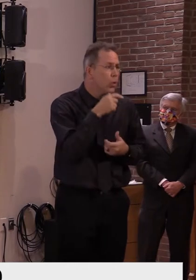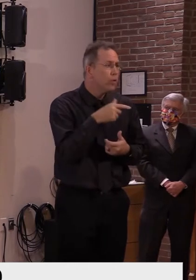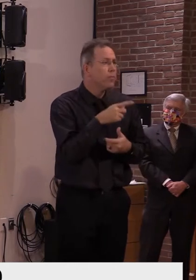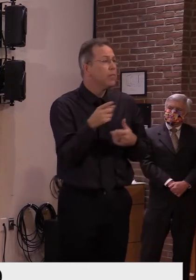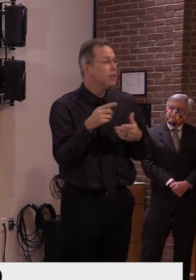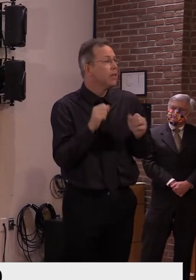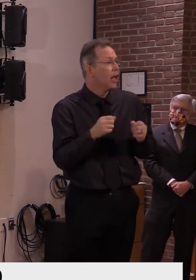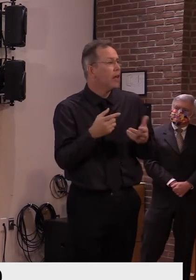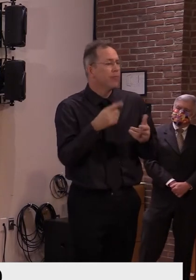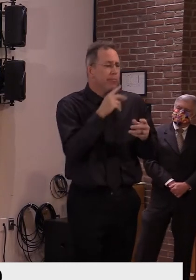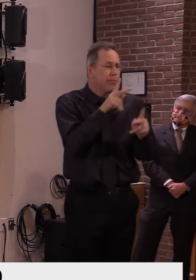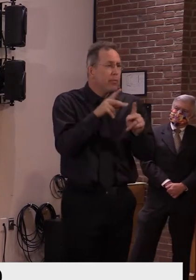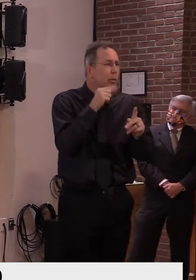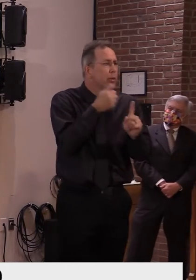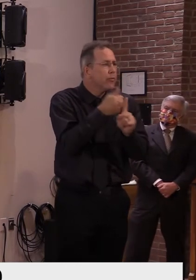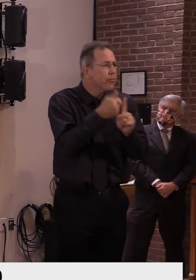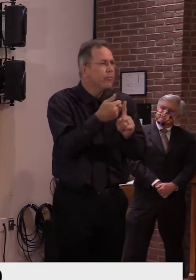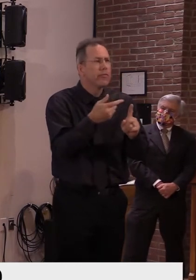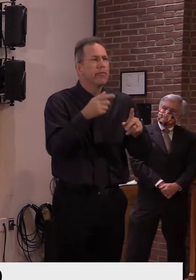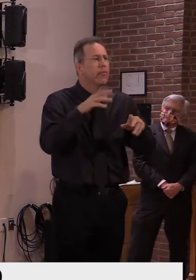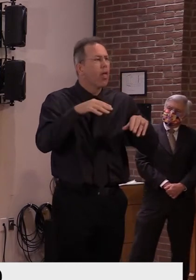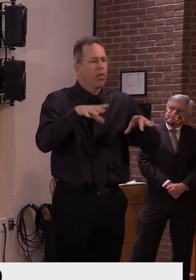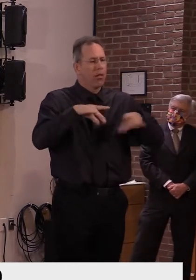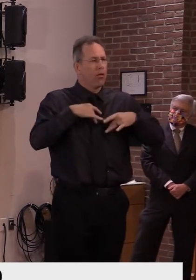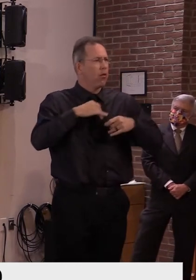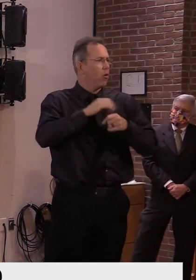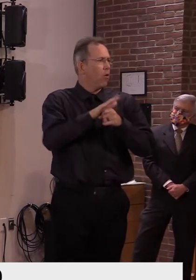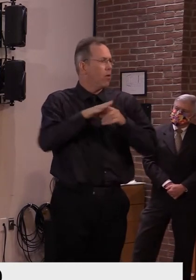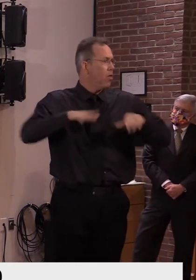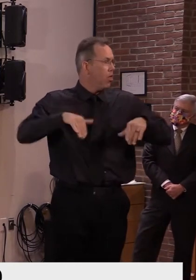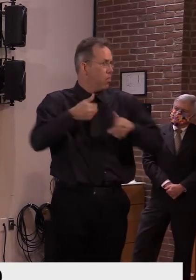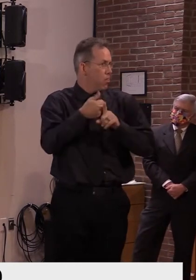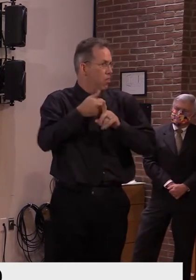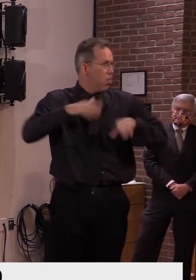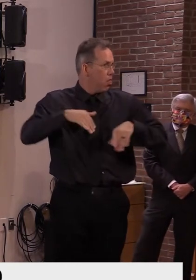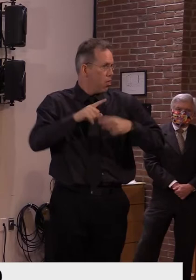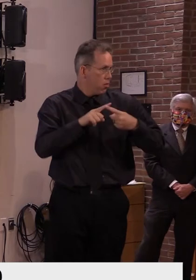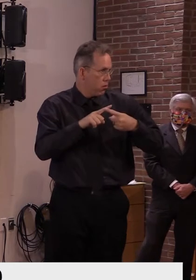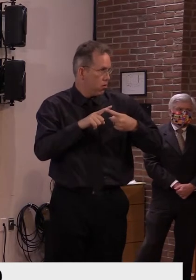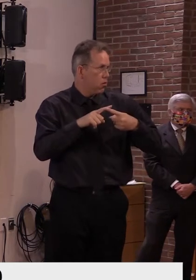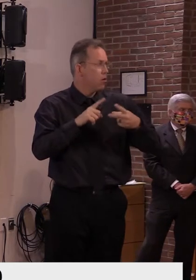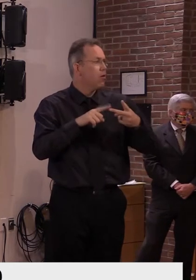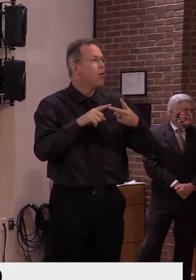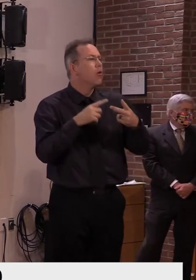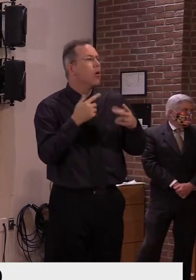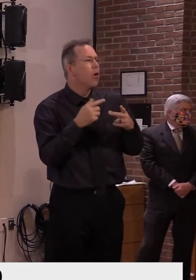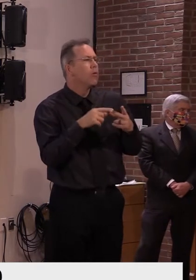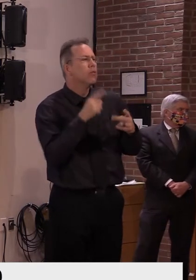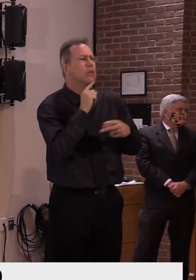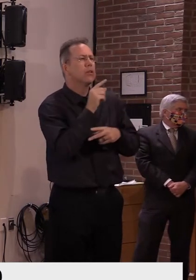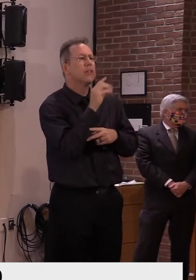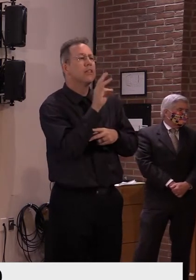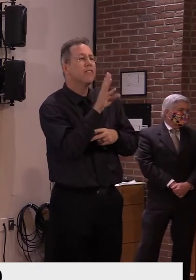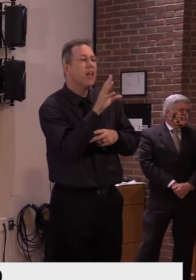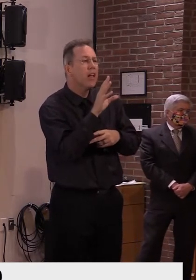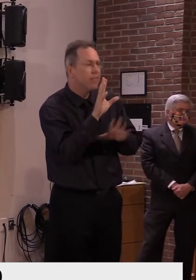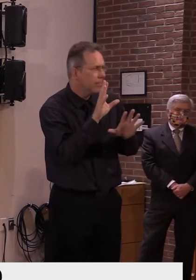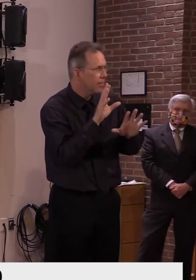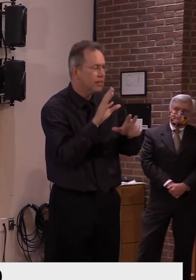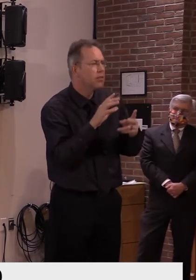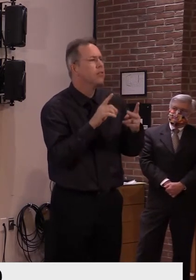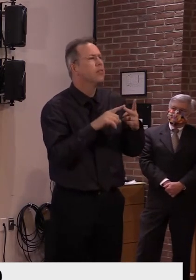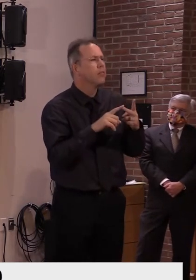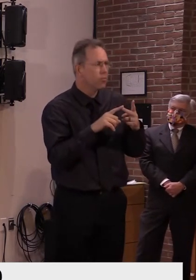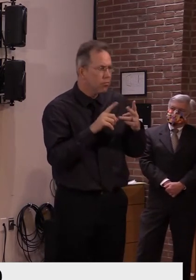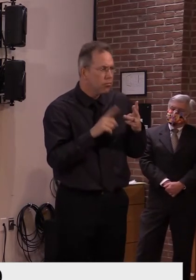25% of our population in this study will need to be over the age of 65. We also need to enroll folks who have stable chronic